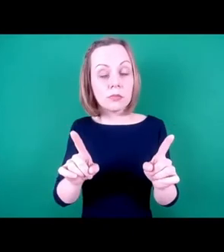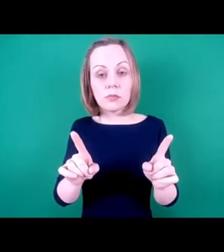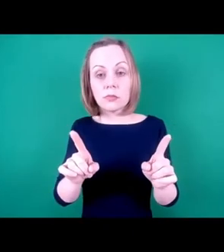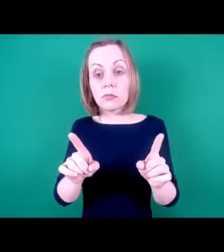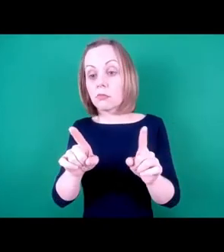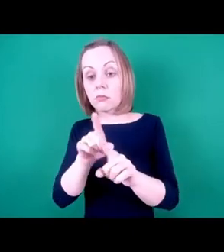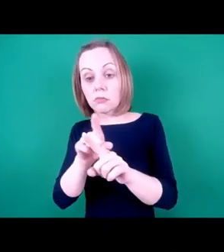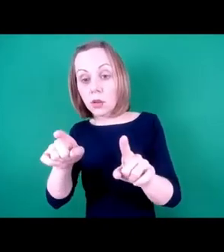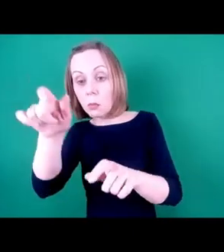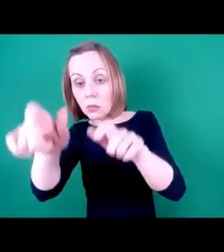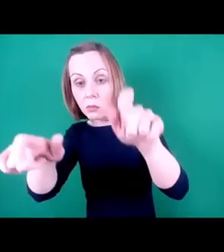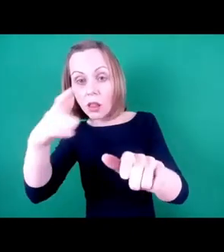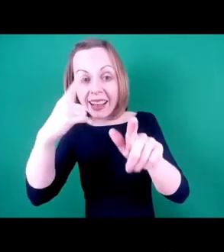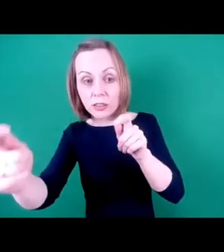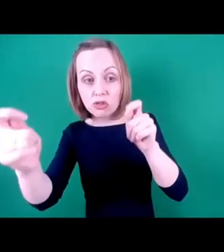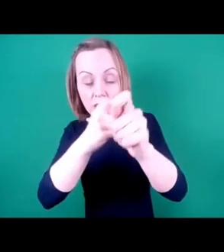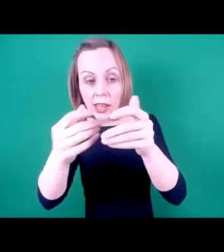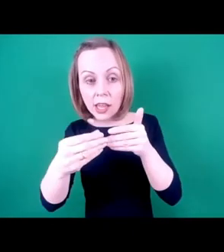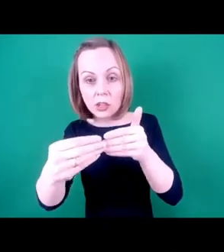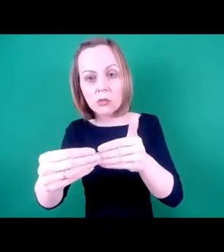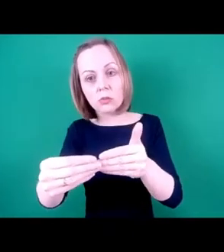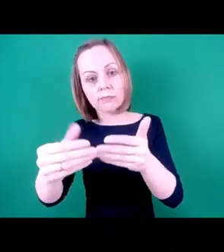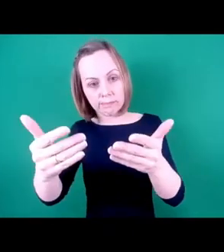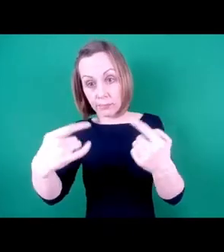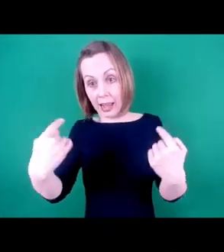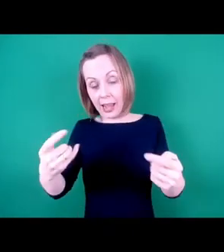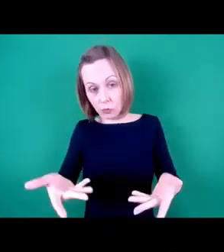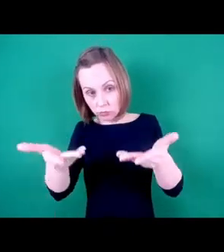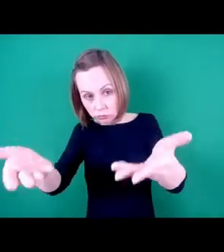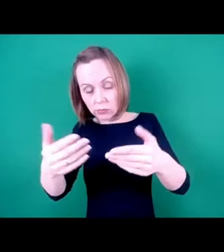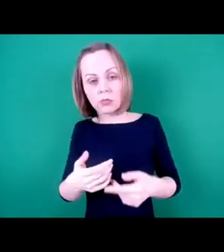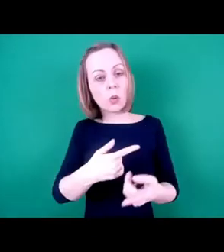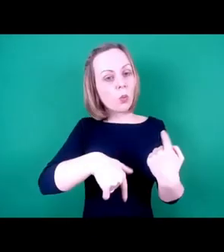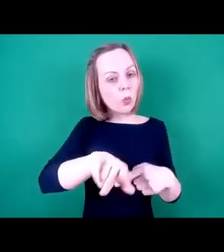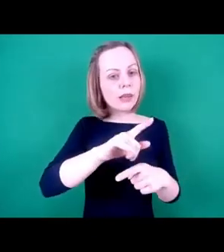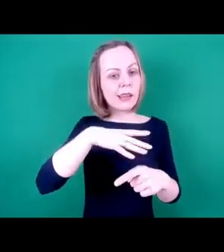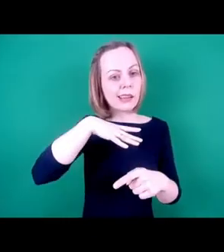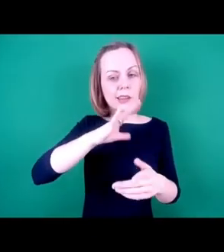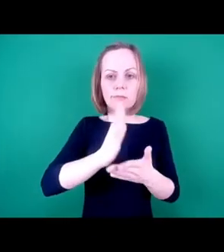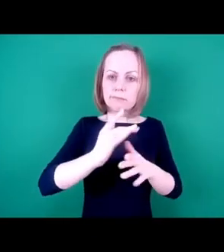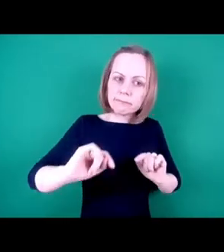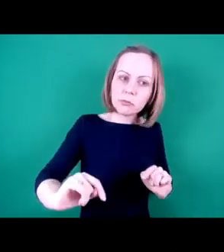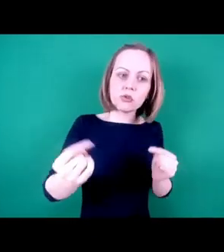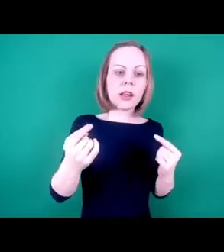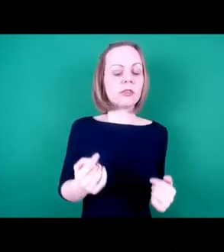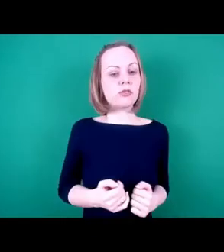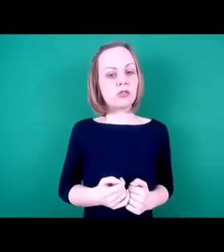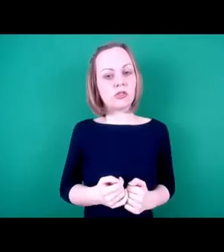change. And we need to be challenged organisations like the Foundation.